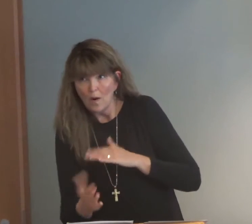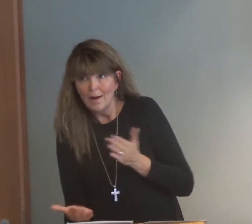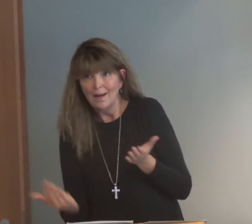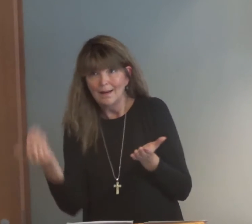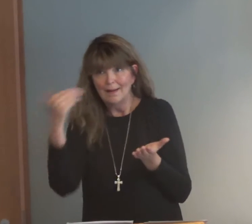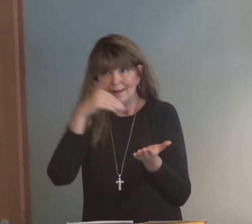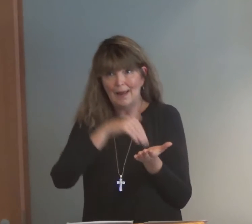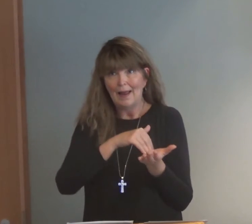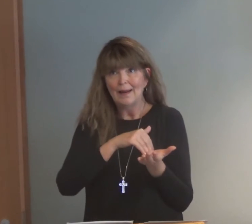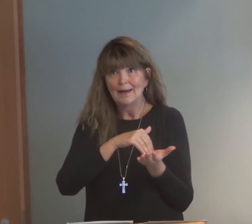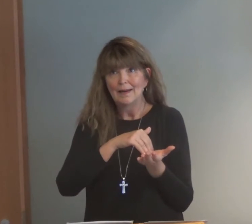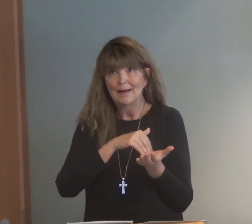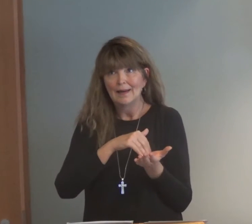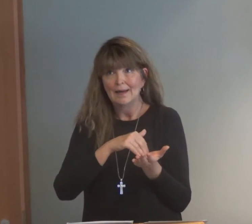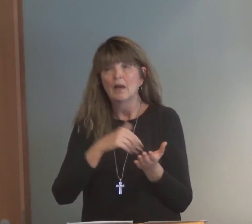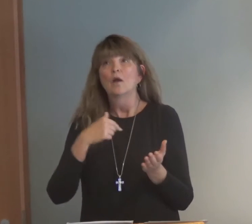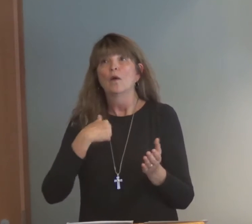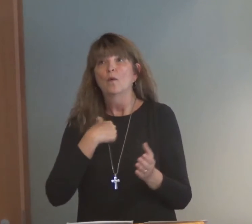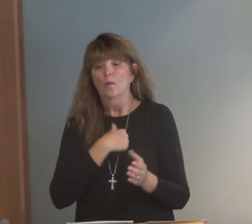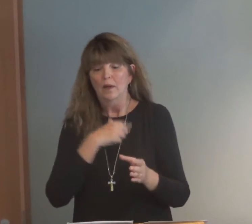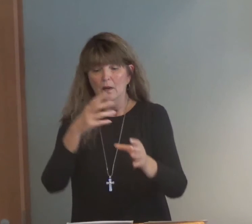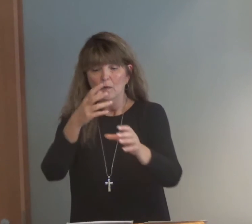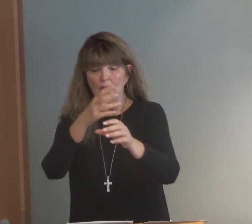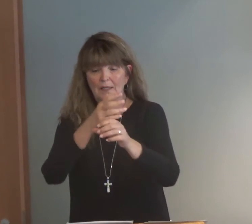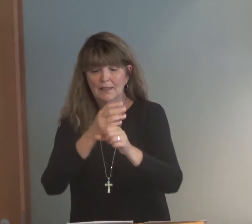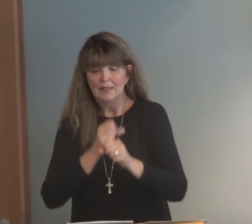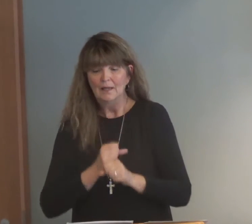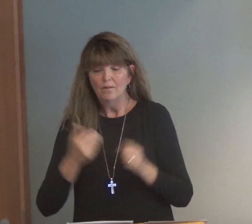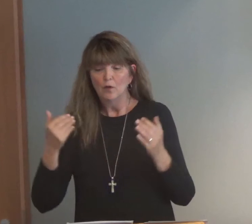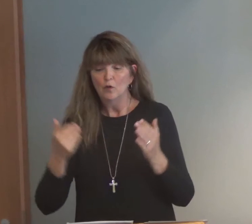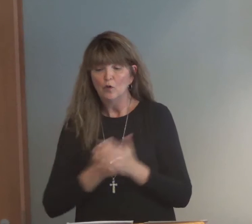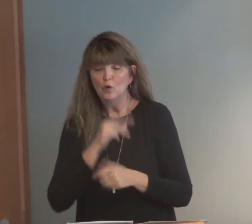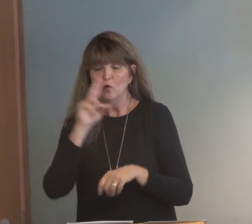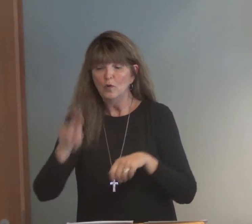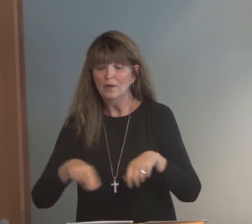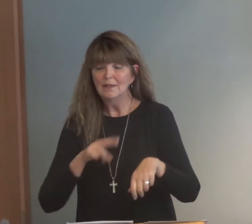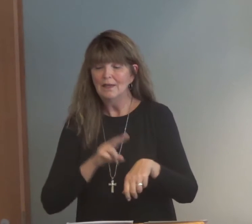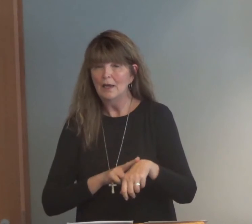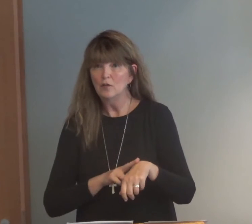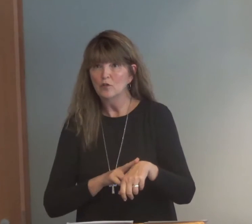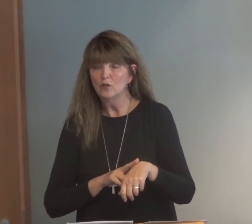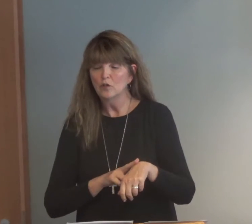once we become born again, we do receive the new nature.